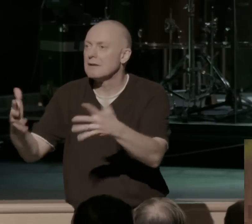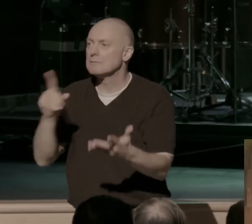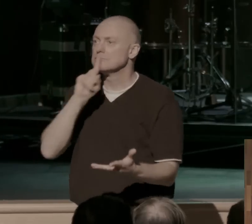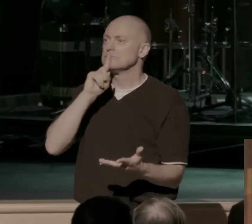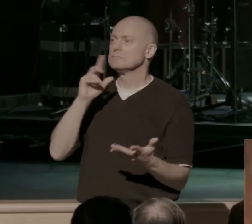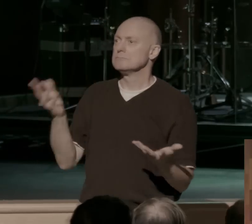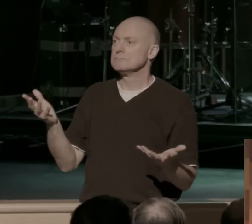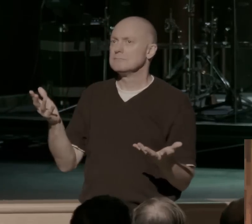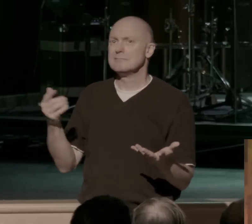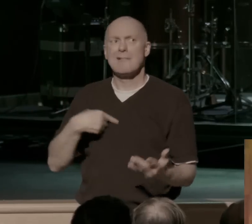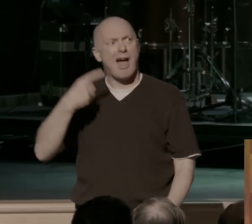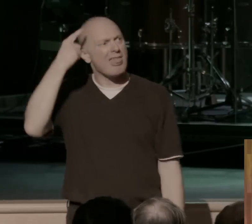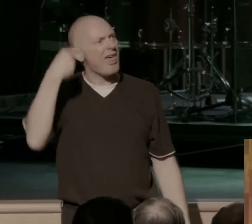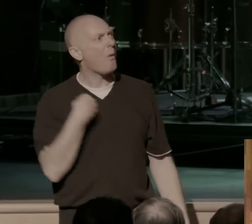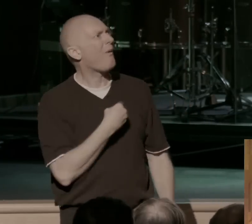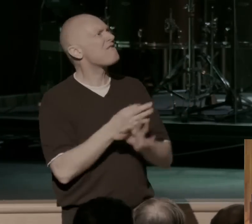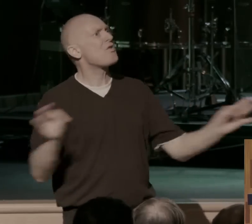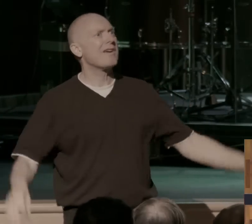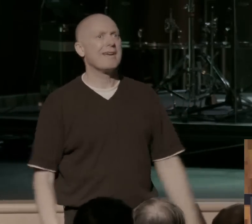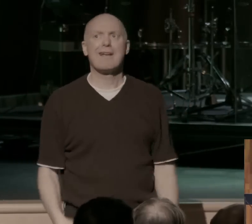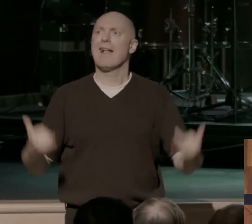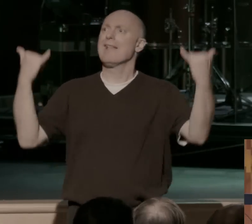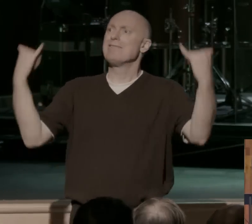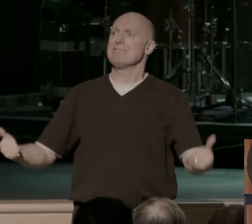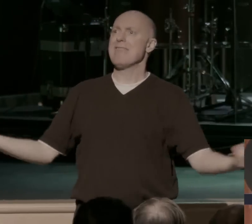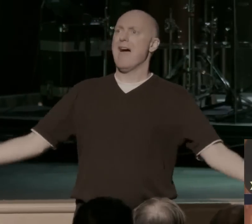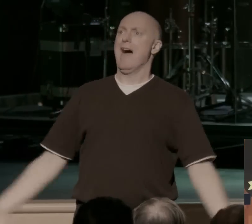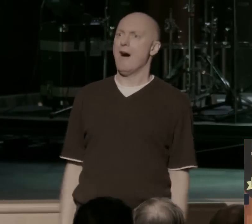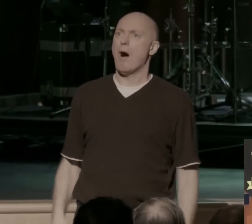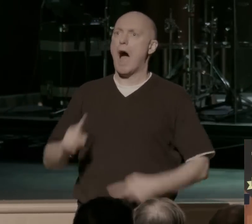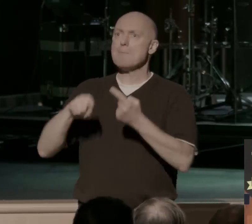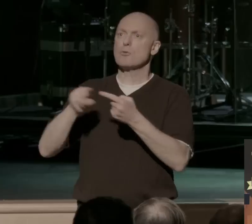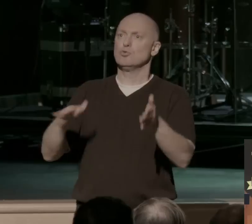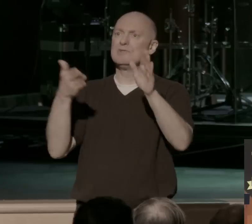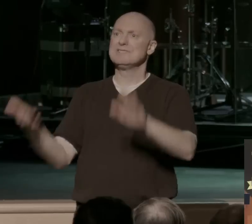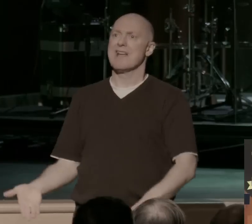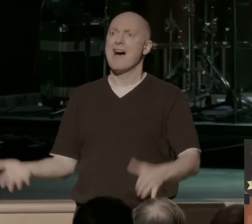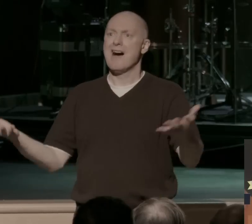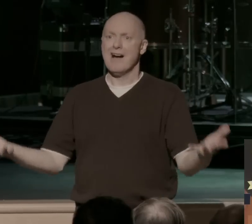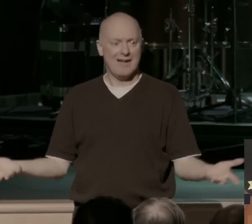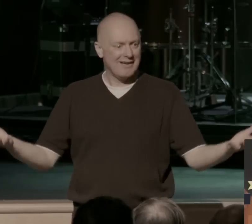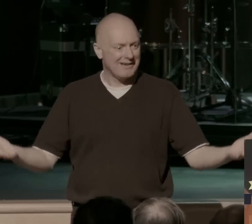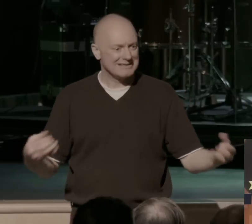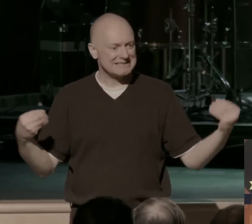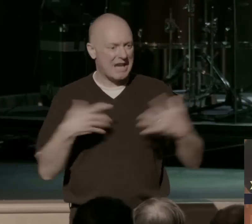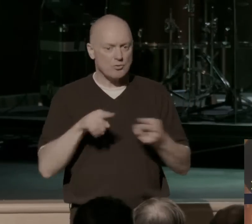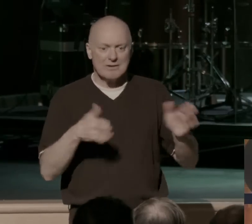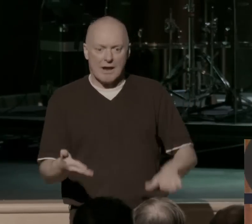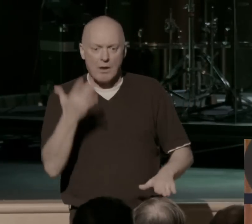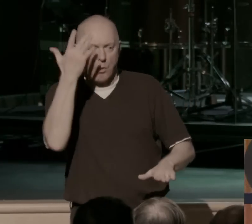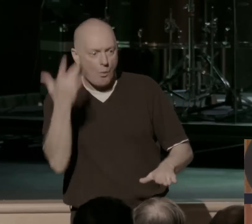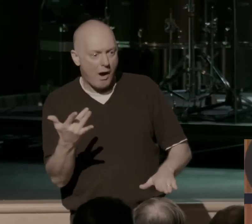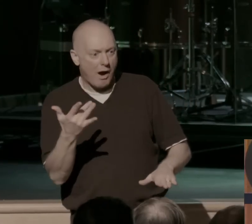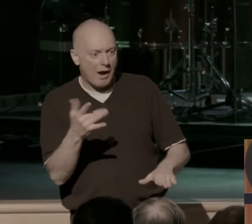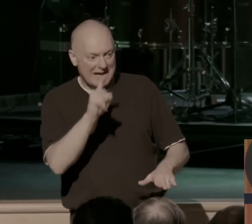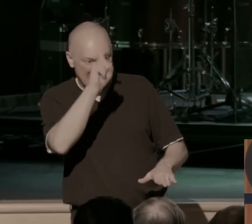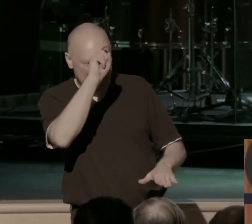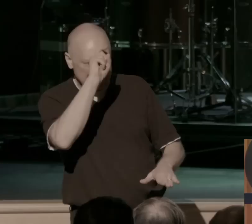free. And now here we are about to die in the Red Sea. And they were scared to death. Why? Because the Egyptians were still hot on their heels now.